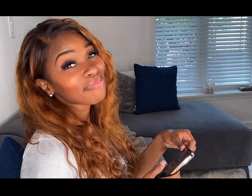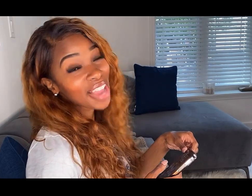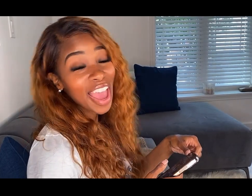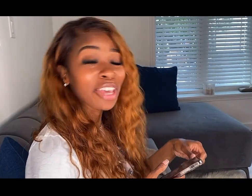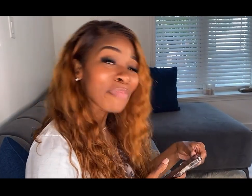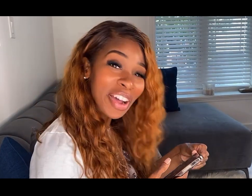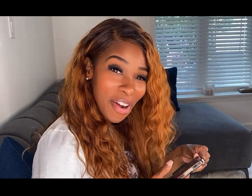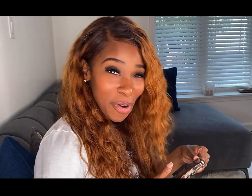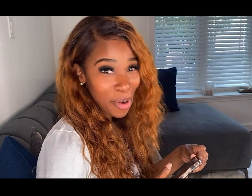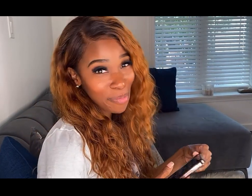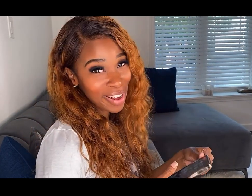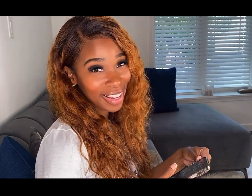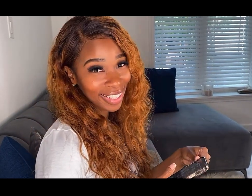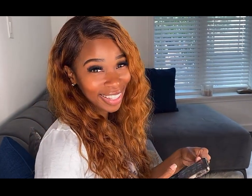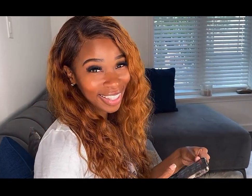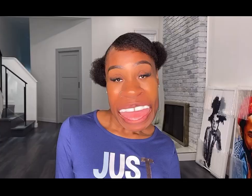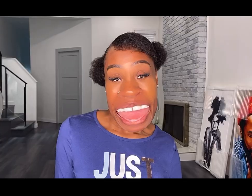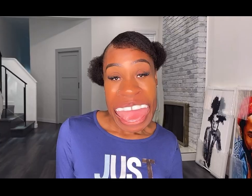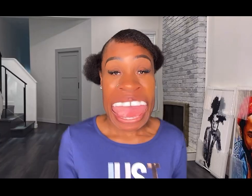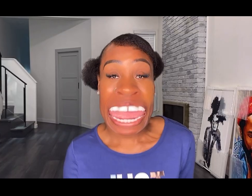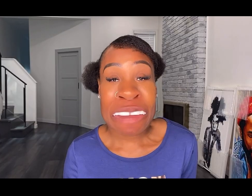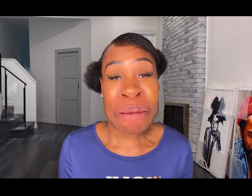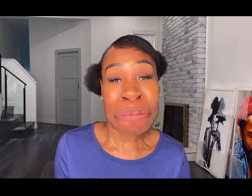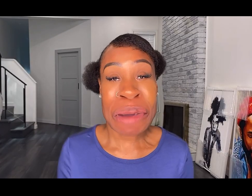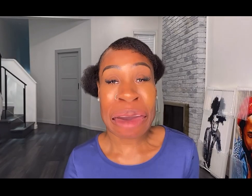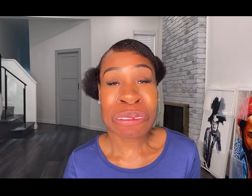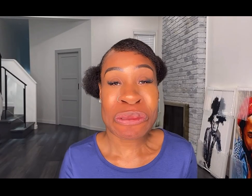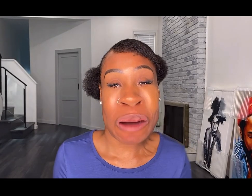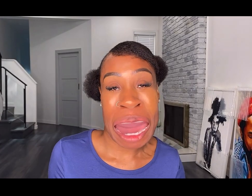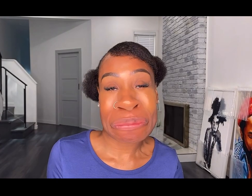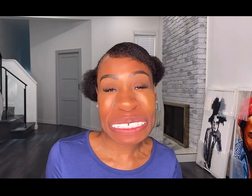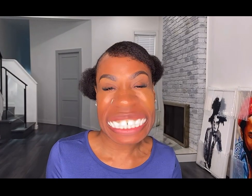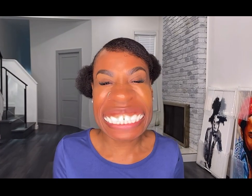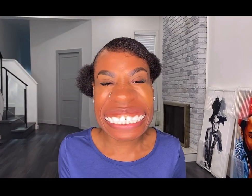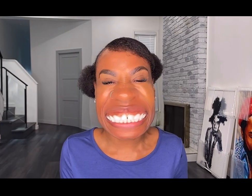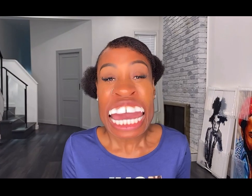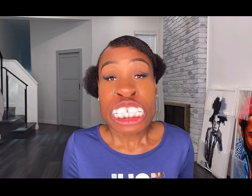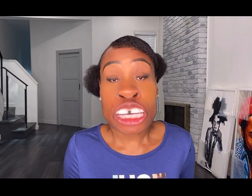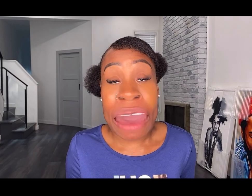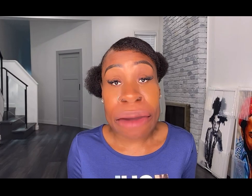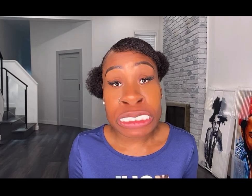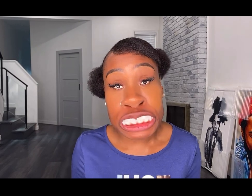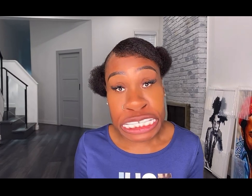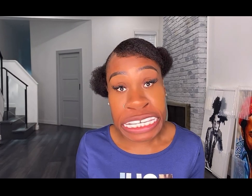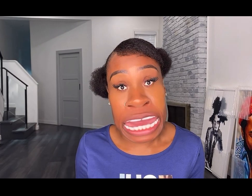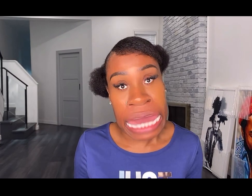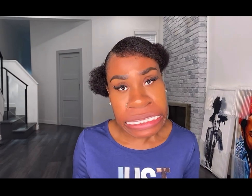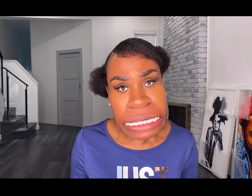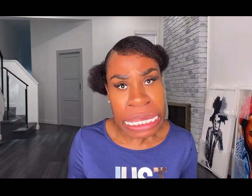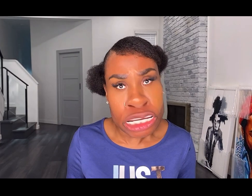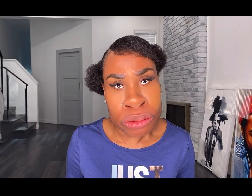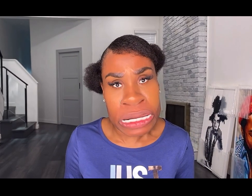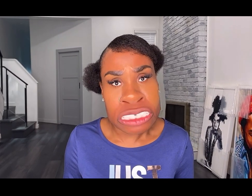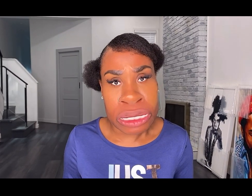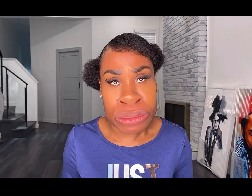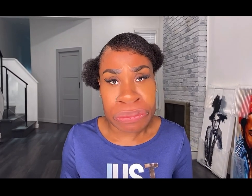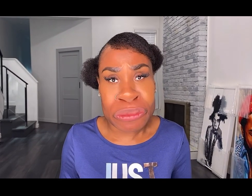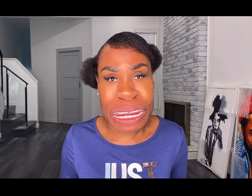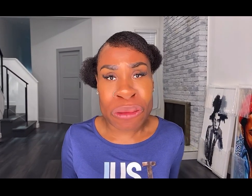Hey, my Coco Buns. Hey, my mama mama. So I was thinking, I think I know what else I want to be when I